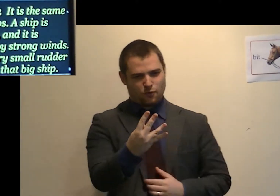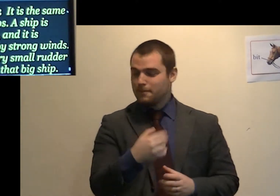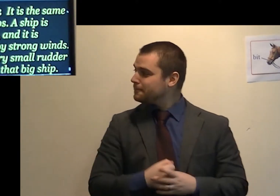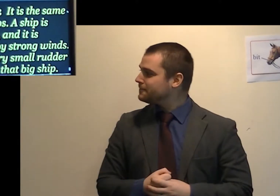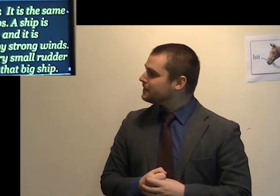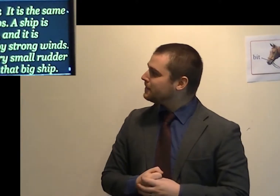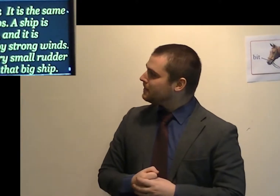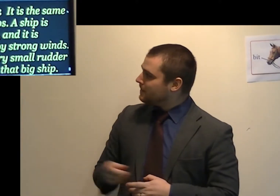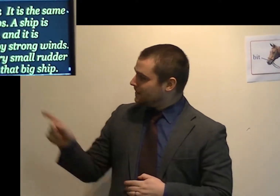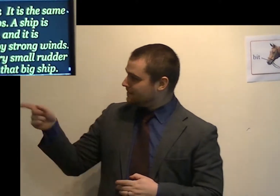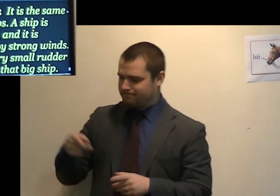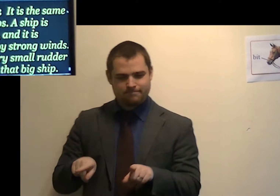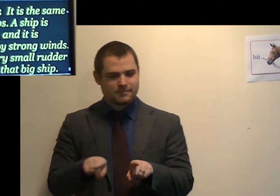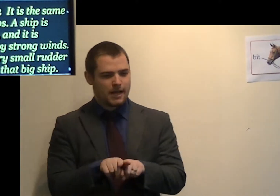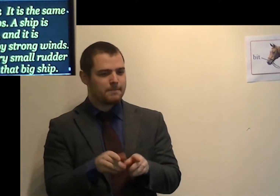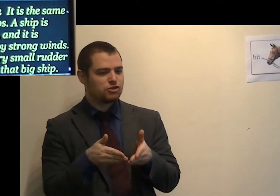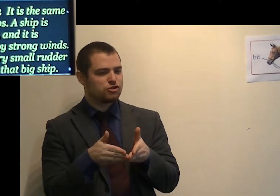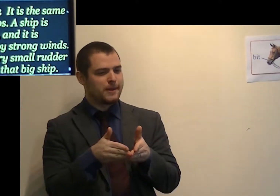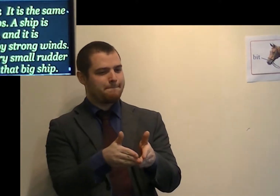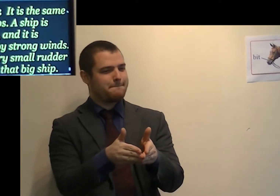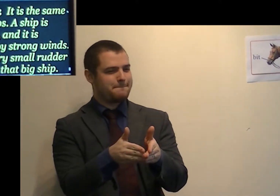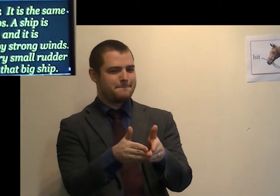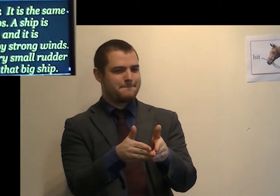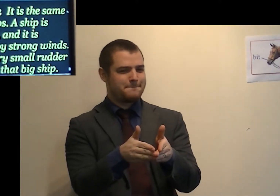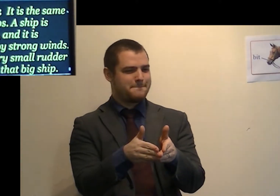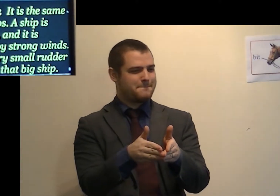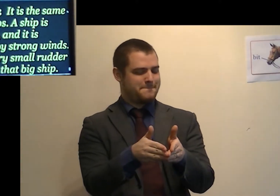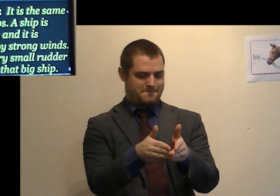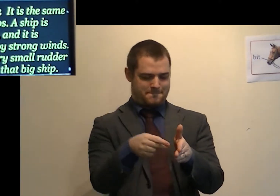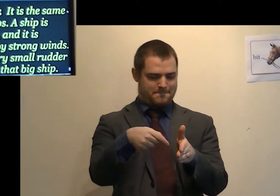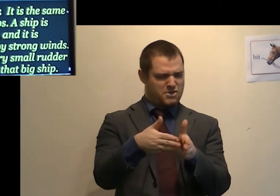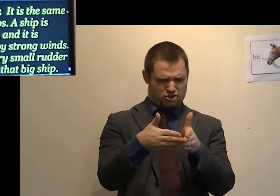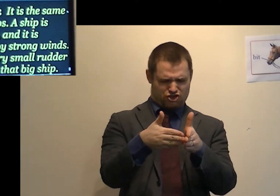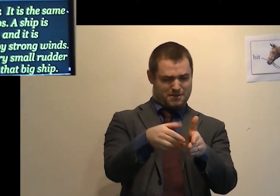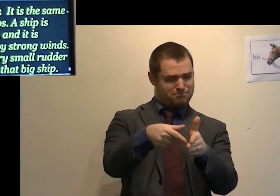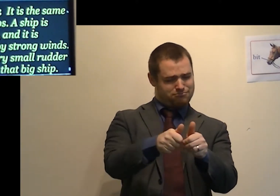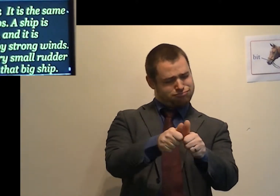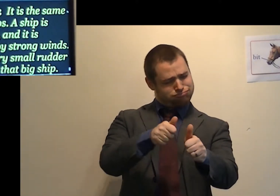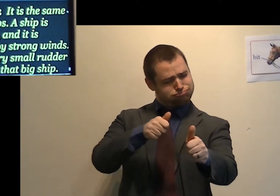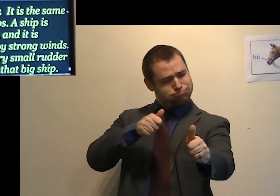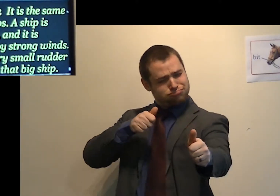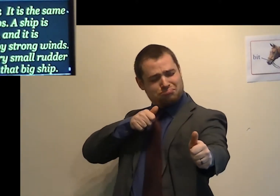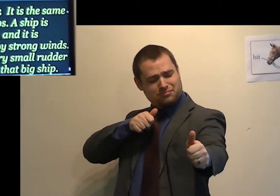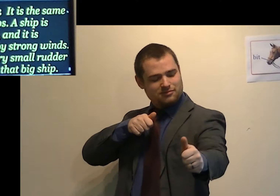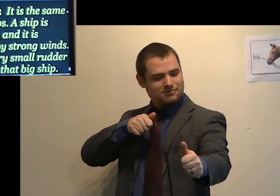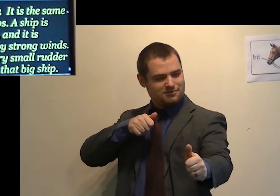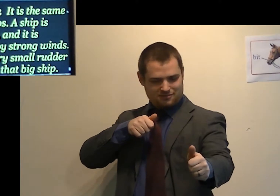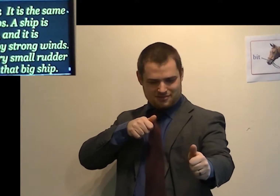It is the same with ships. A ship is very big, and it is pushed